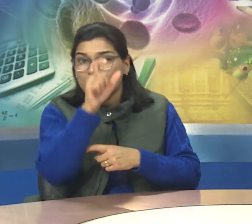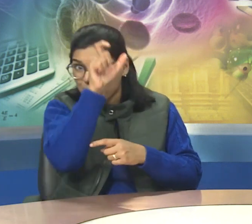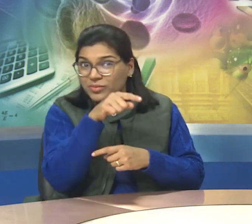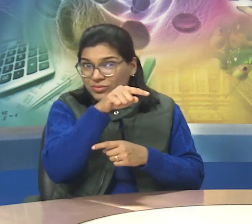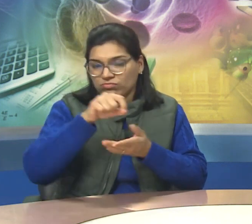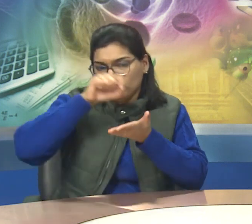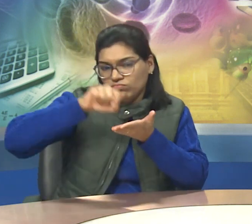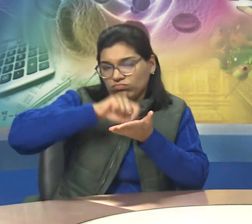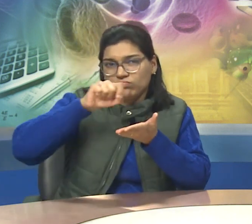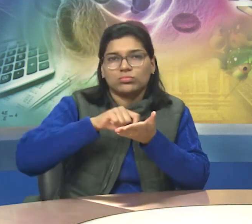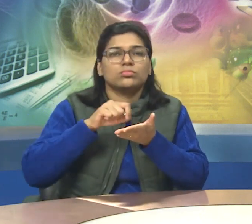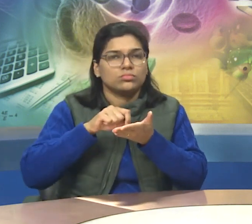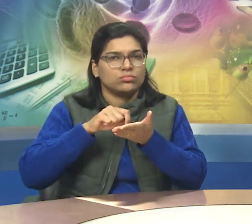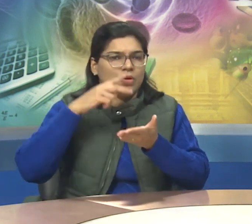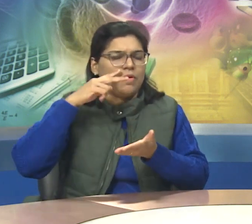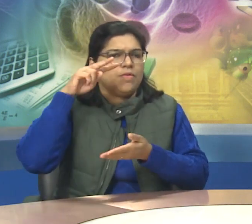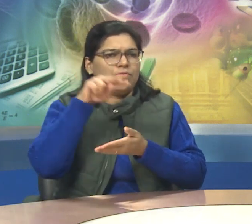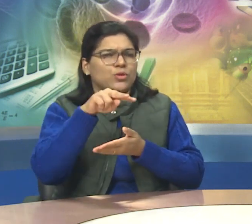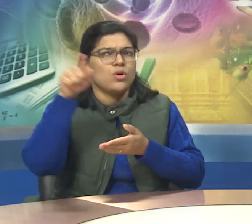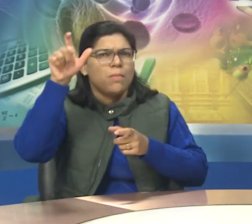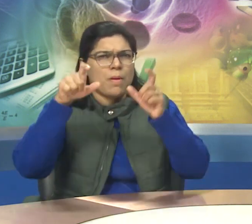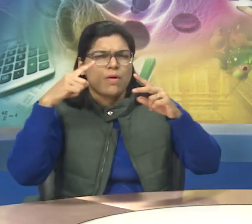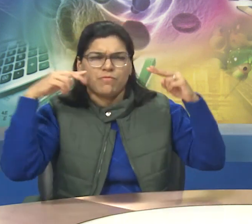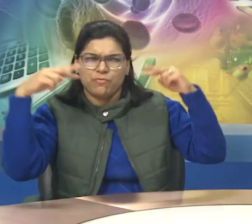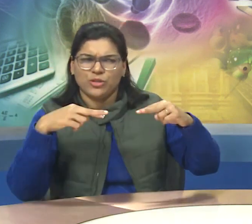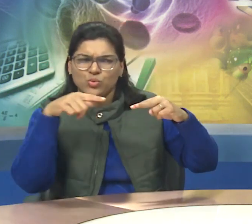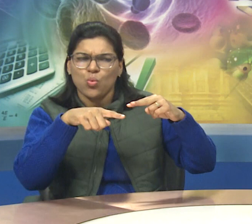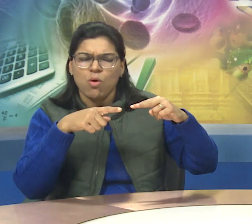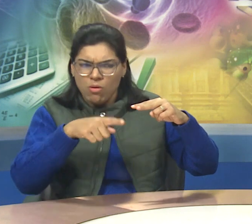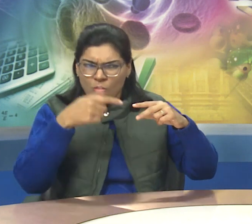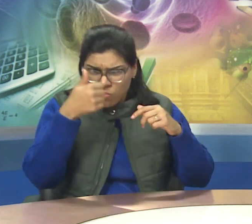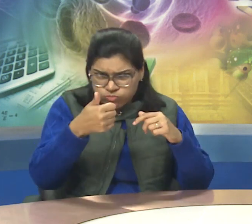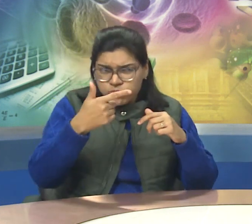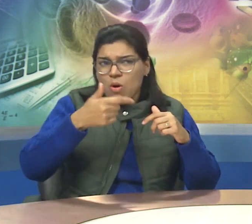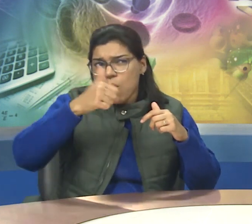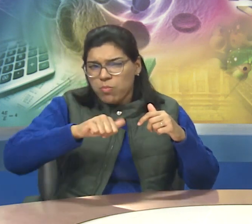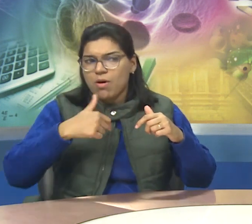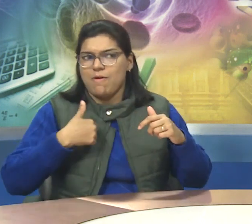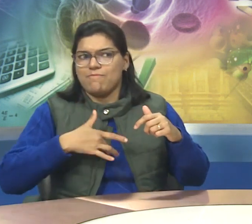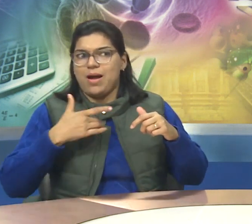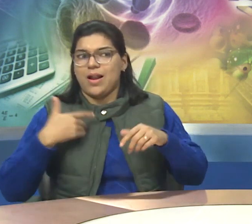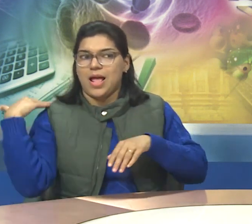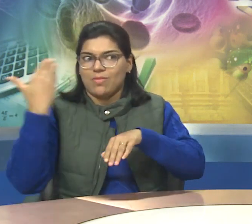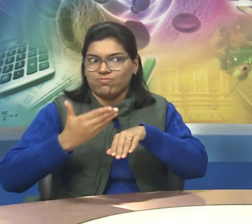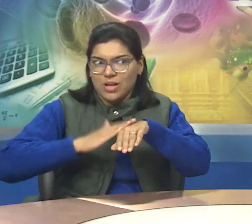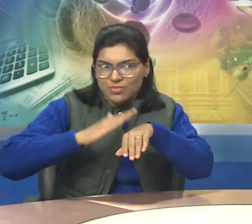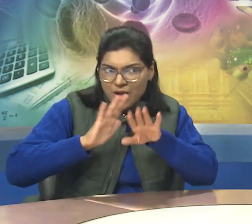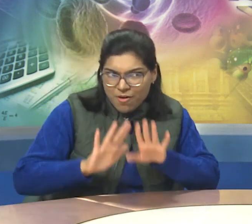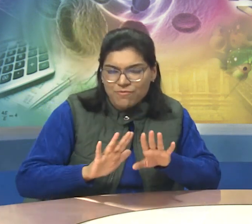Now, read the lesson 21 and see if your views match